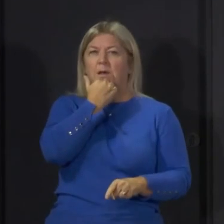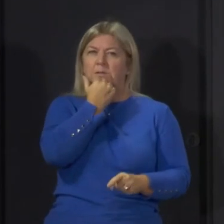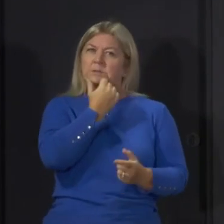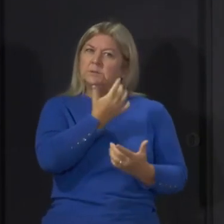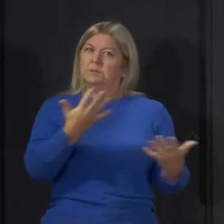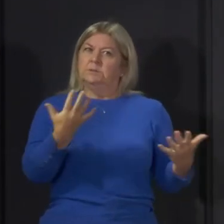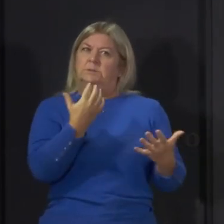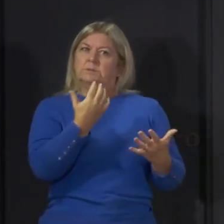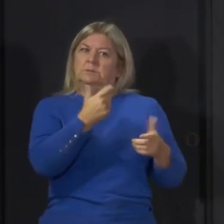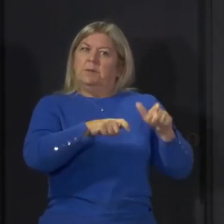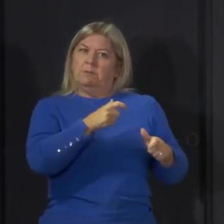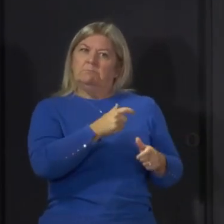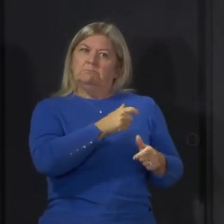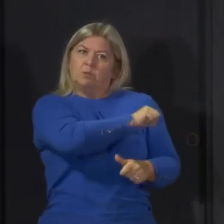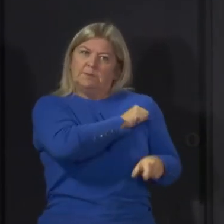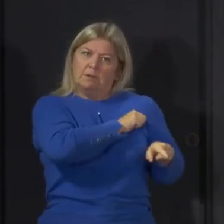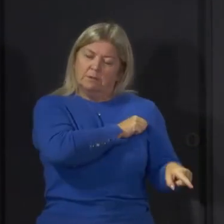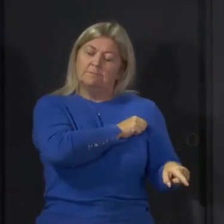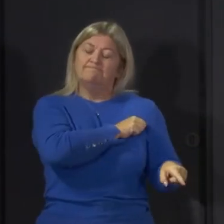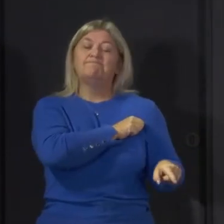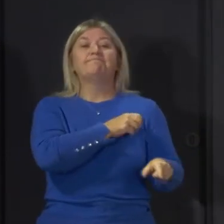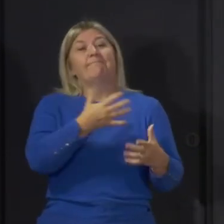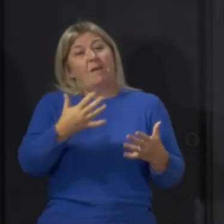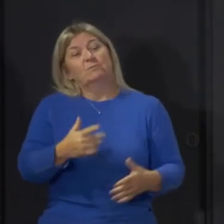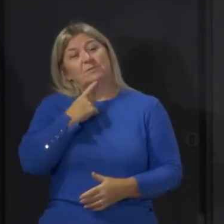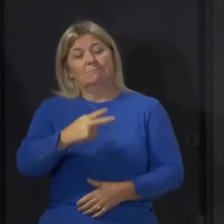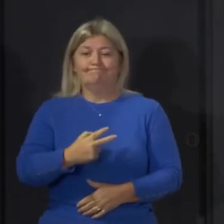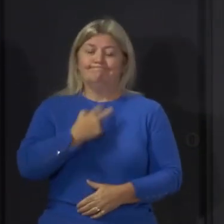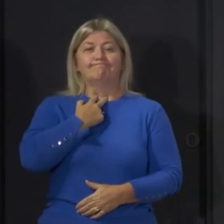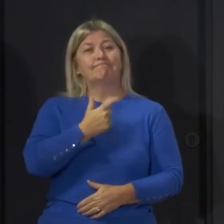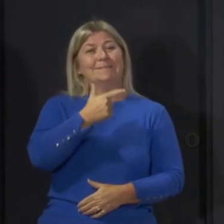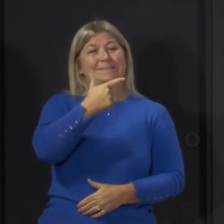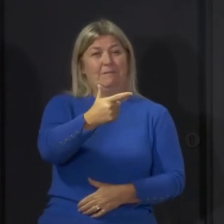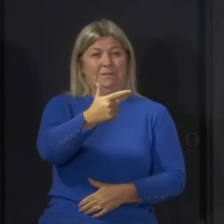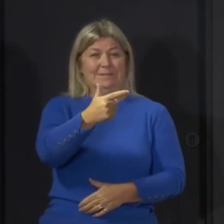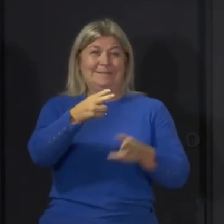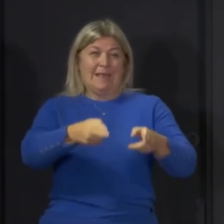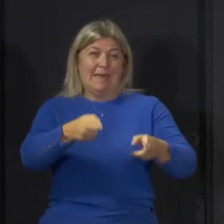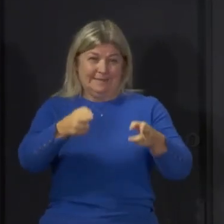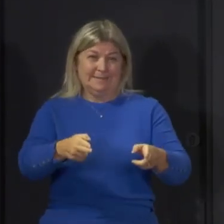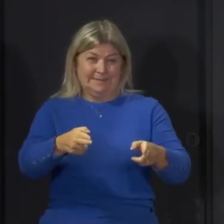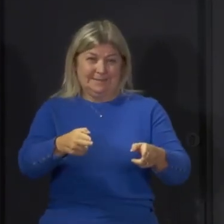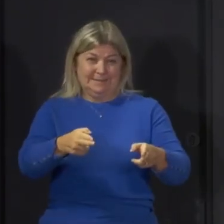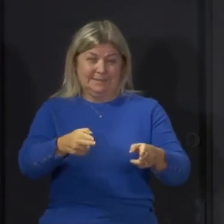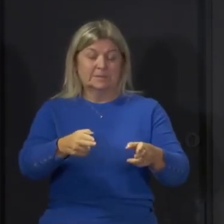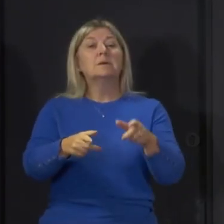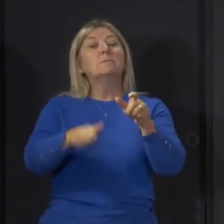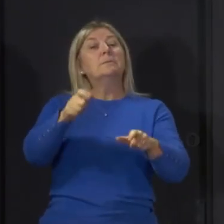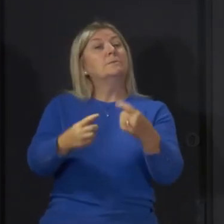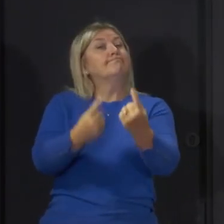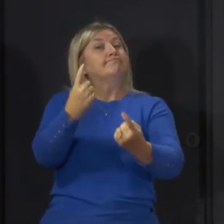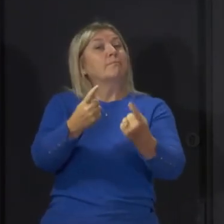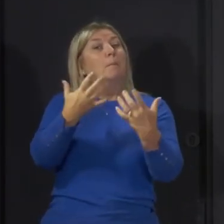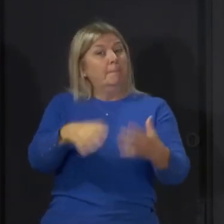And to underline that point, I deeply regret to say that seven additional deaths have been registered of people who first tested positive for COVID